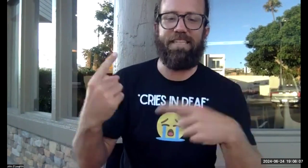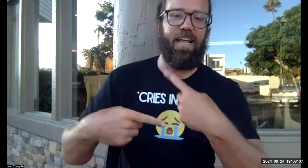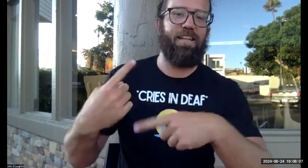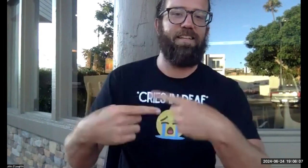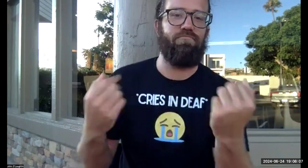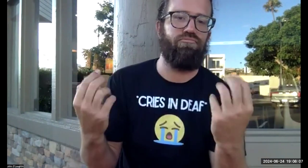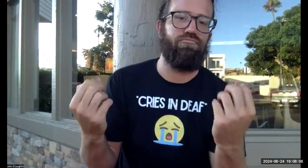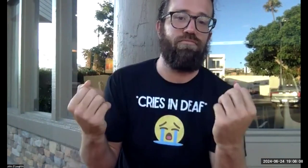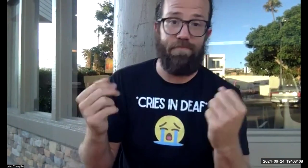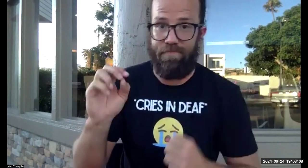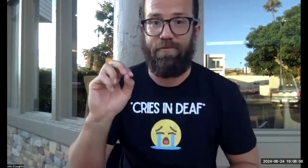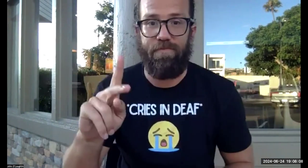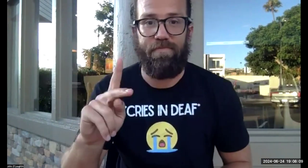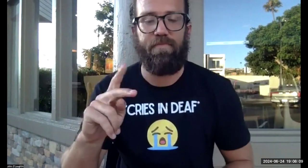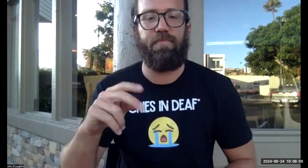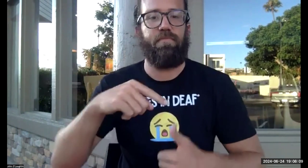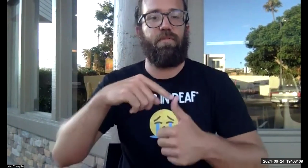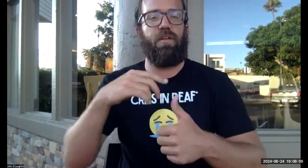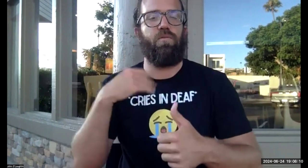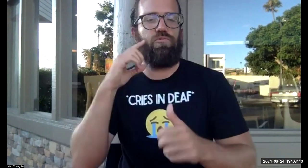relation to your continued growth and sign language and signing. Um,